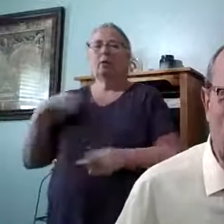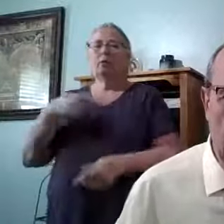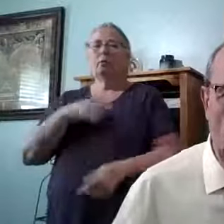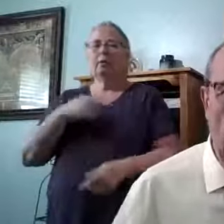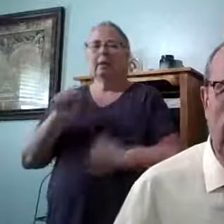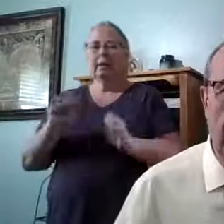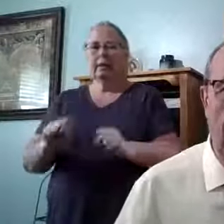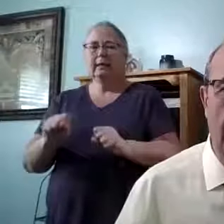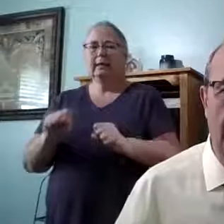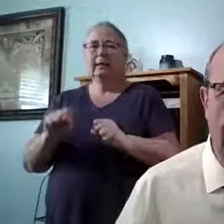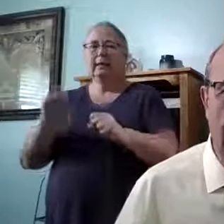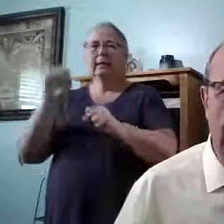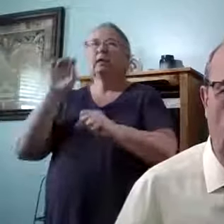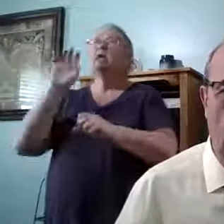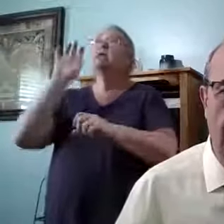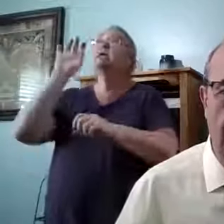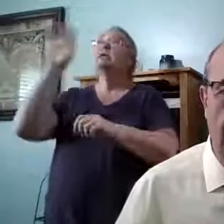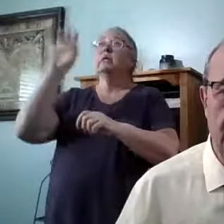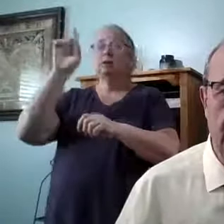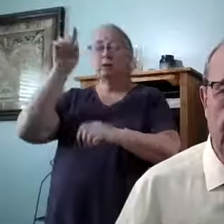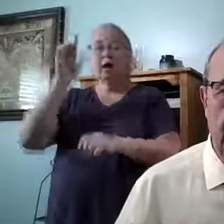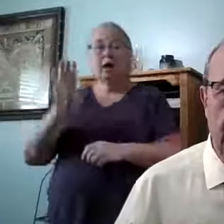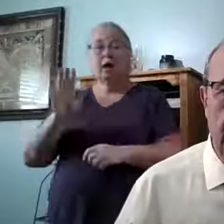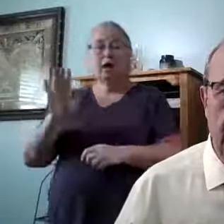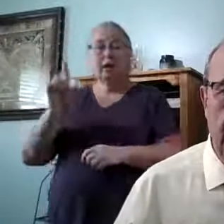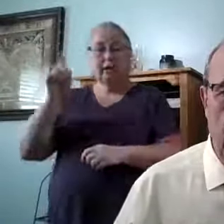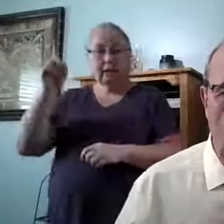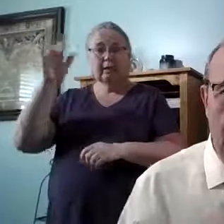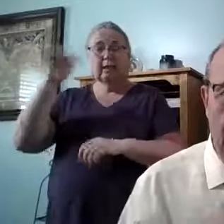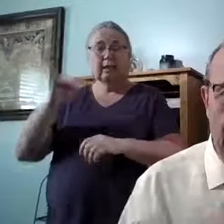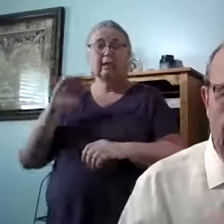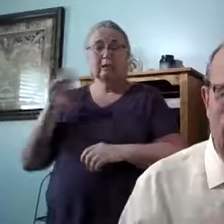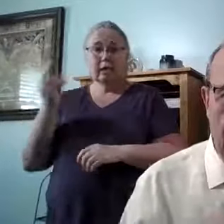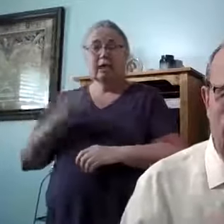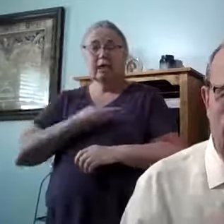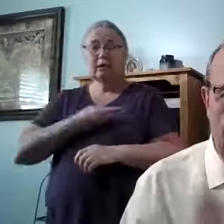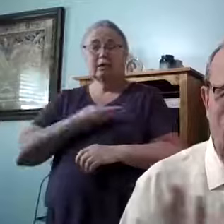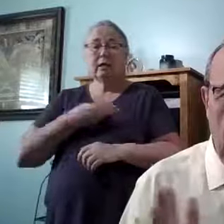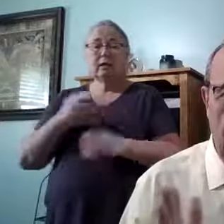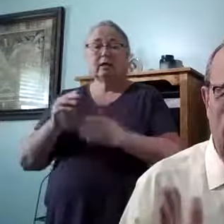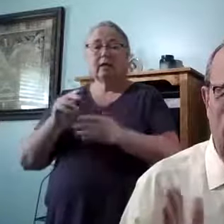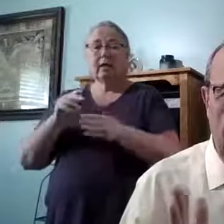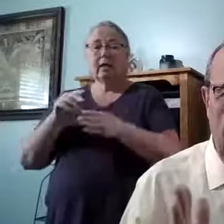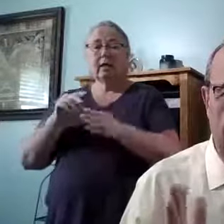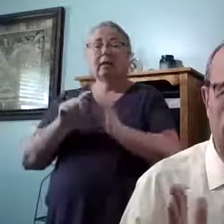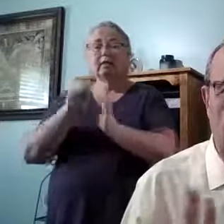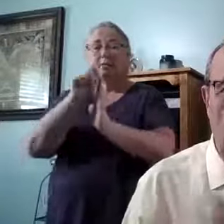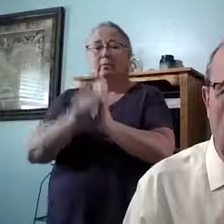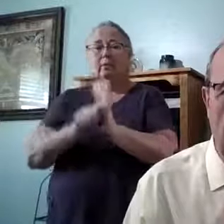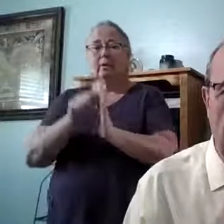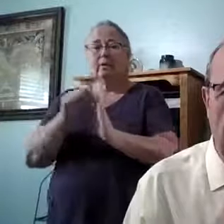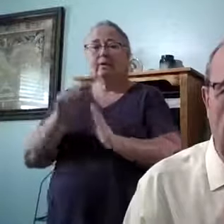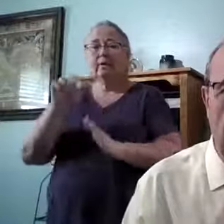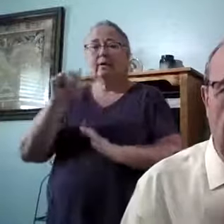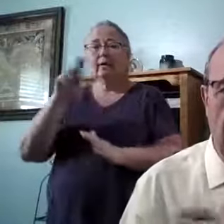get a hold of God and he can get a hold of us. And hopefully that period of anxiety is short-lived. We can